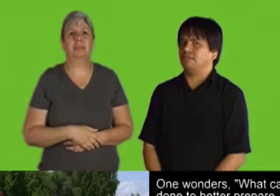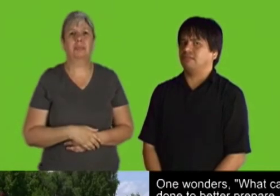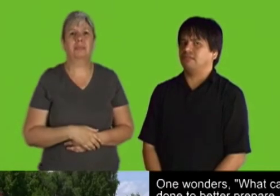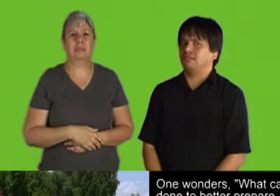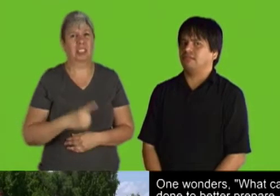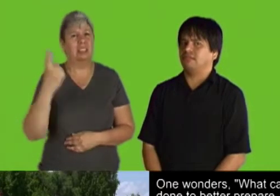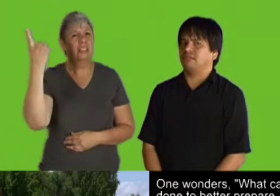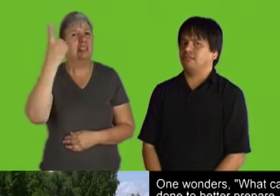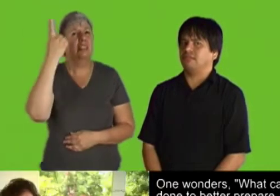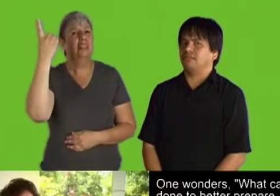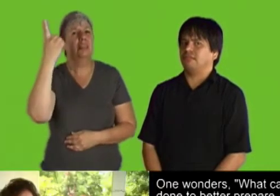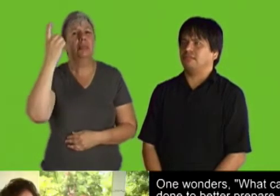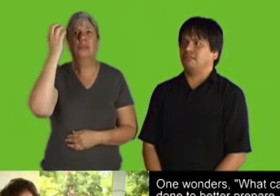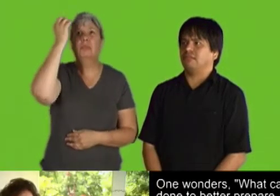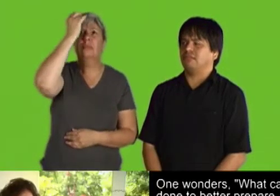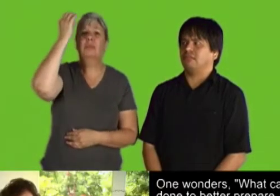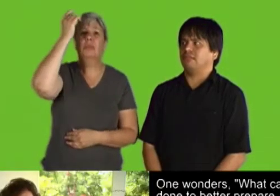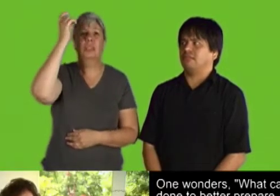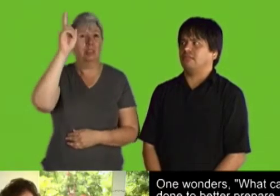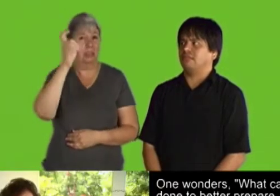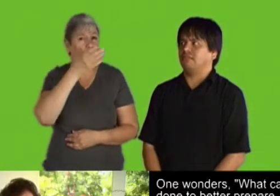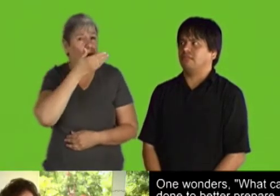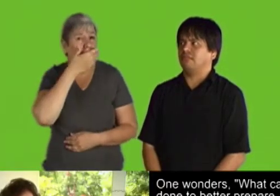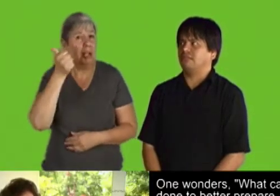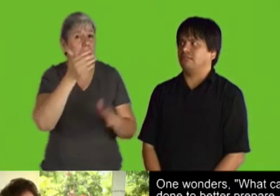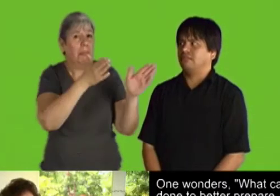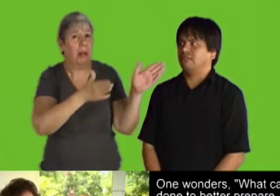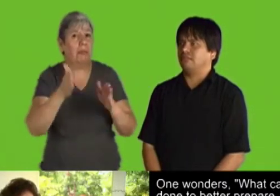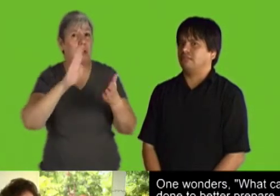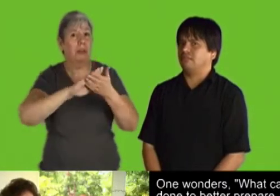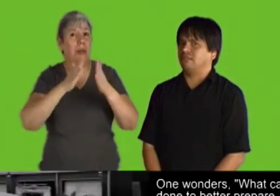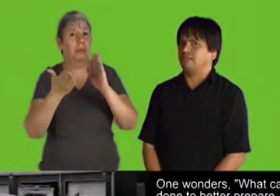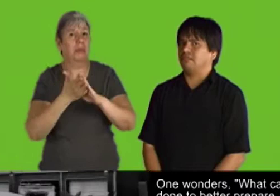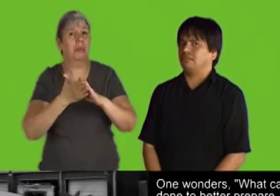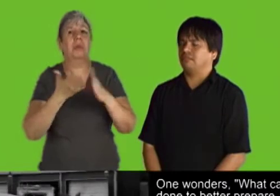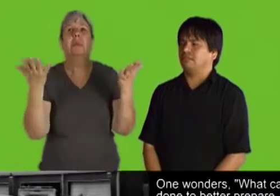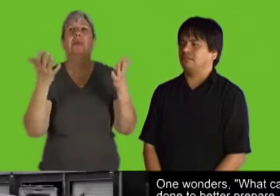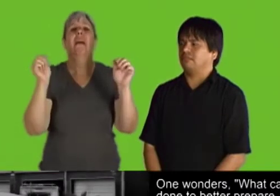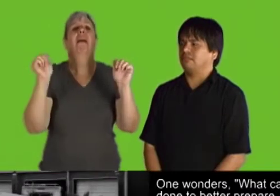One wonders, what can be done to better prepare a community?